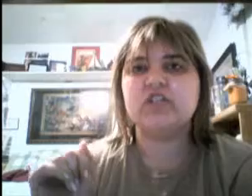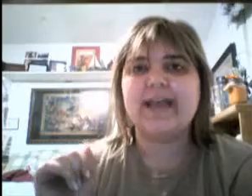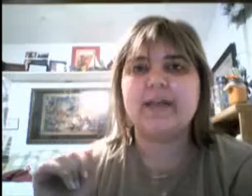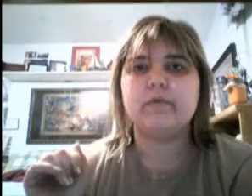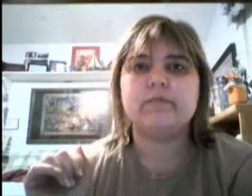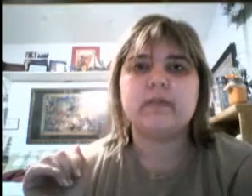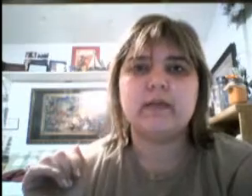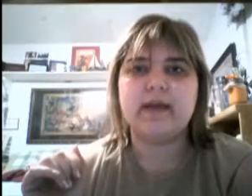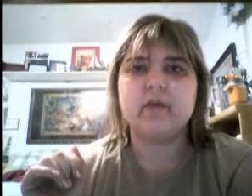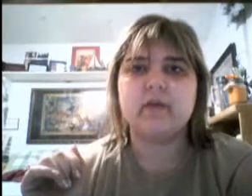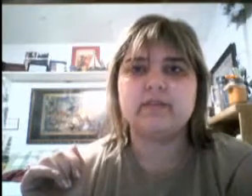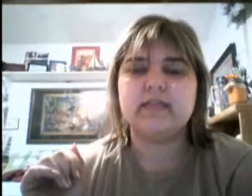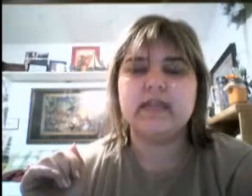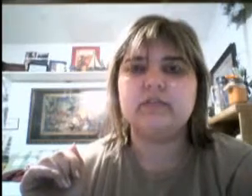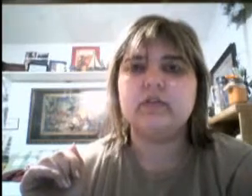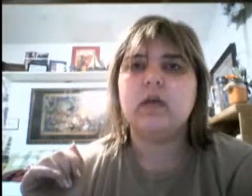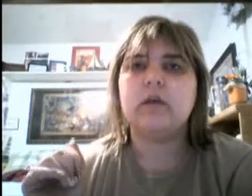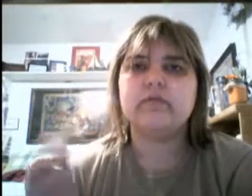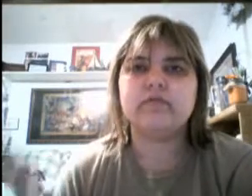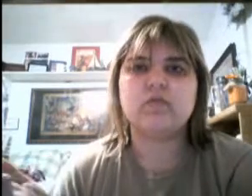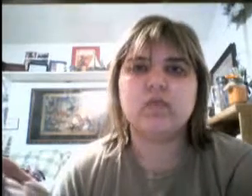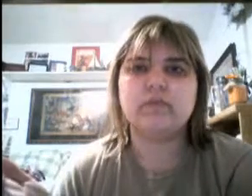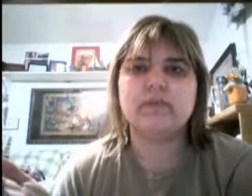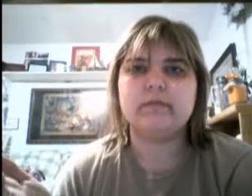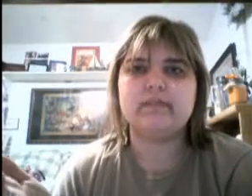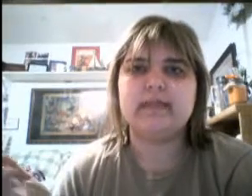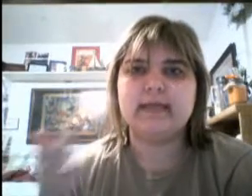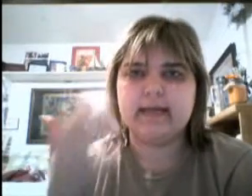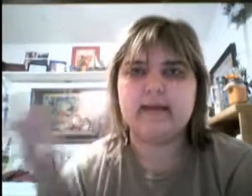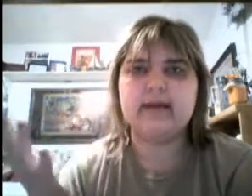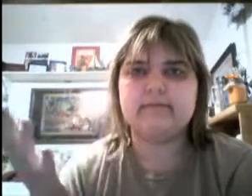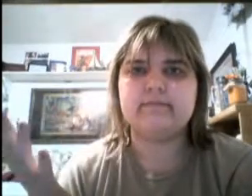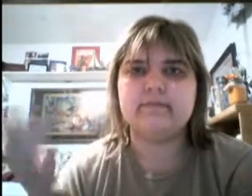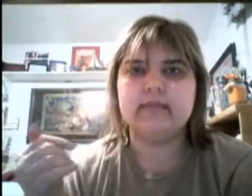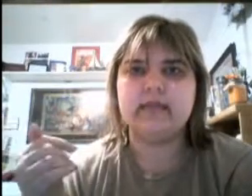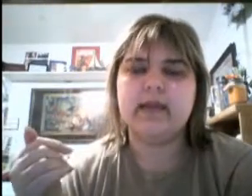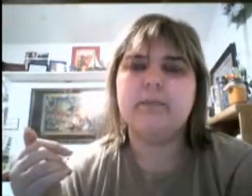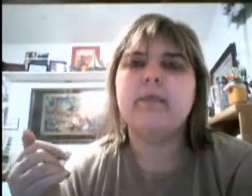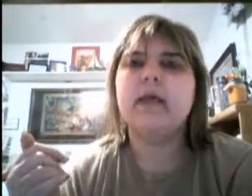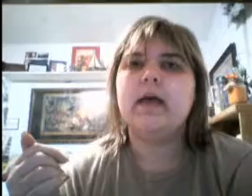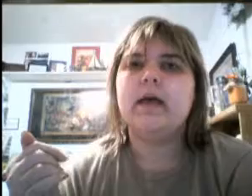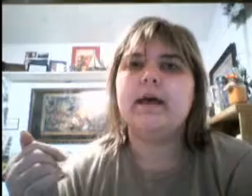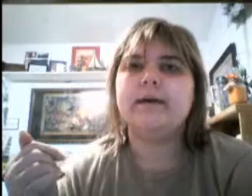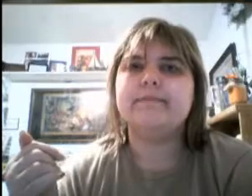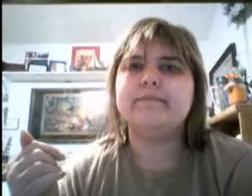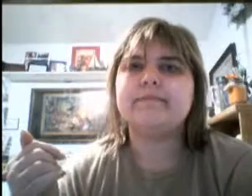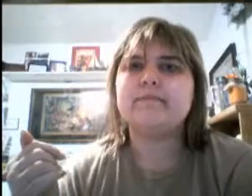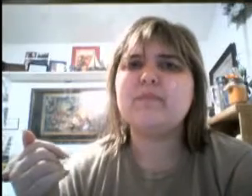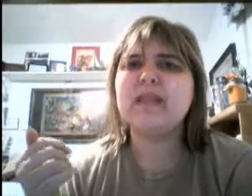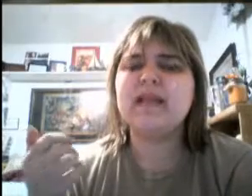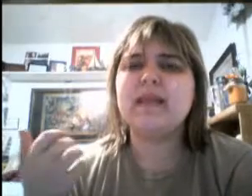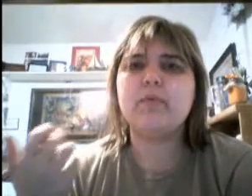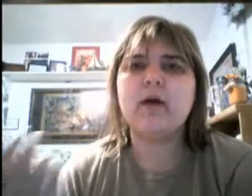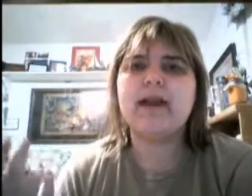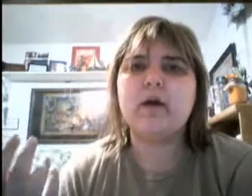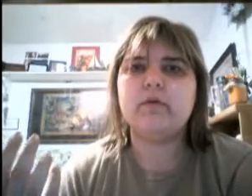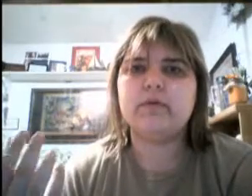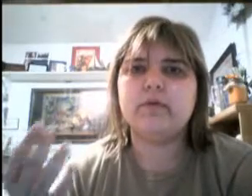J.J. Abrams come out on stage, which was cool to be able to say that I've seen him. Um, and they brought out the